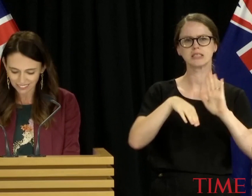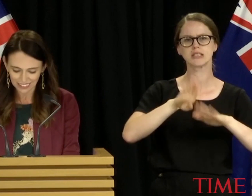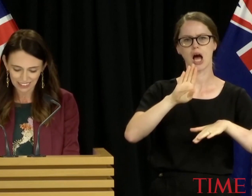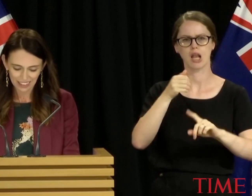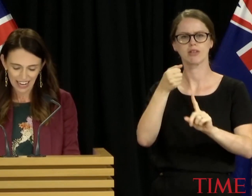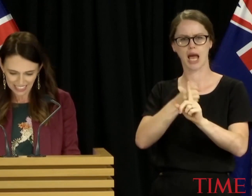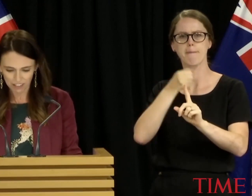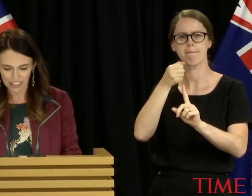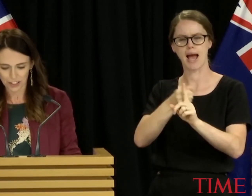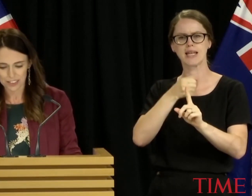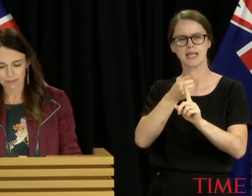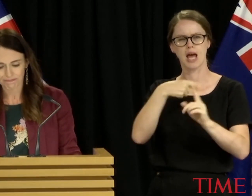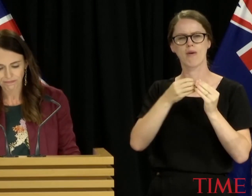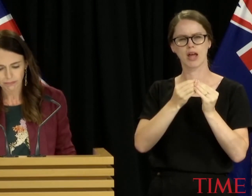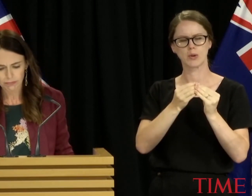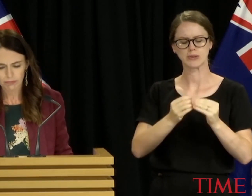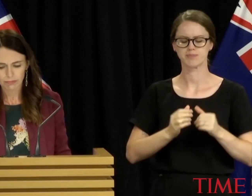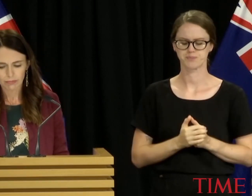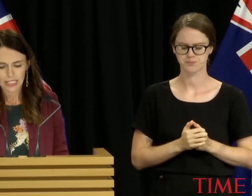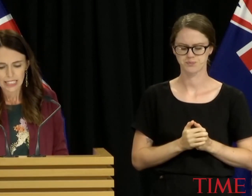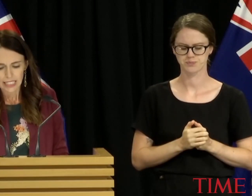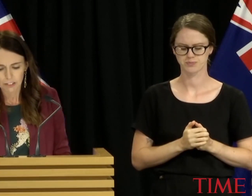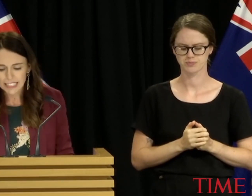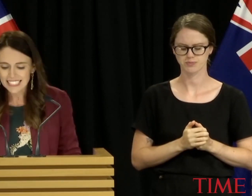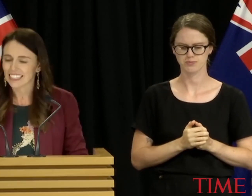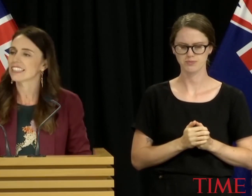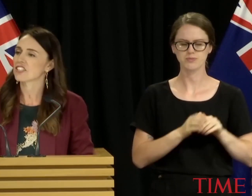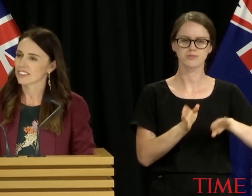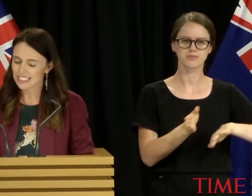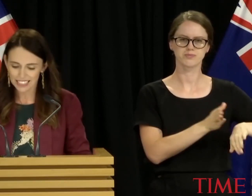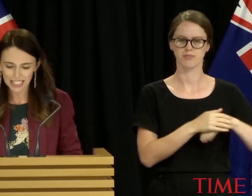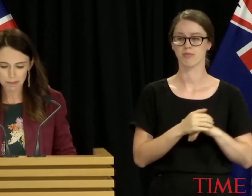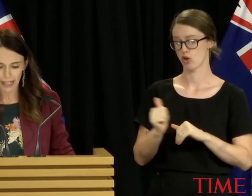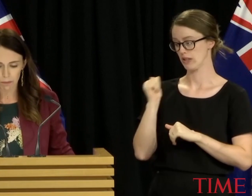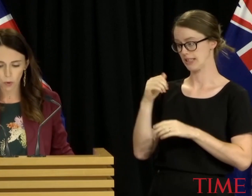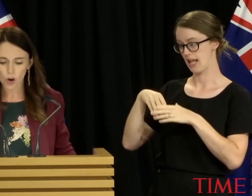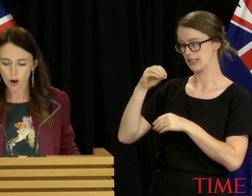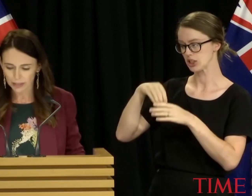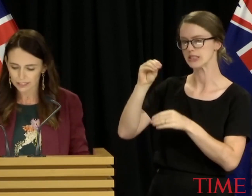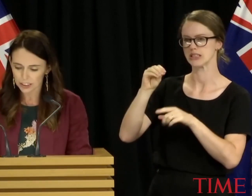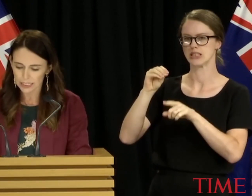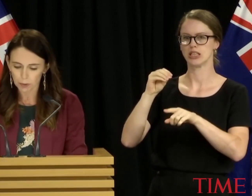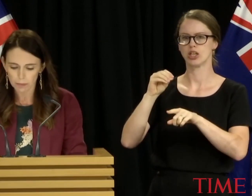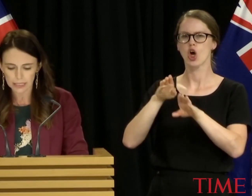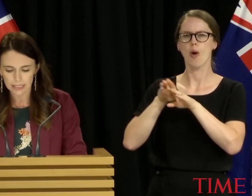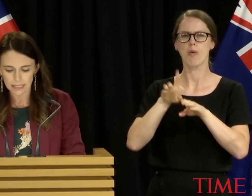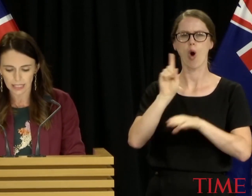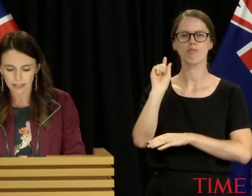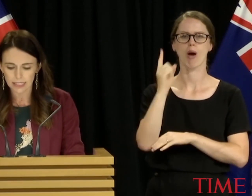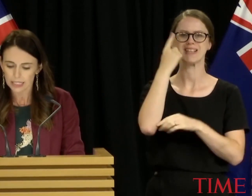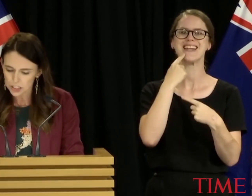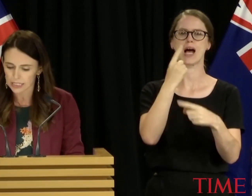campaign and our values. In recent elections, it has become more common to see Prime